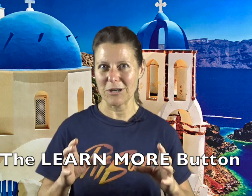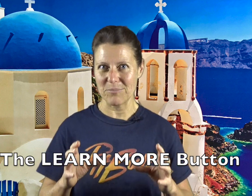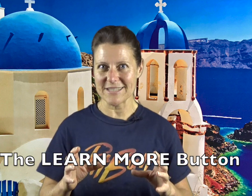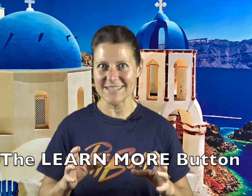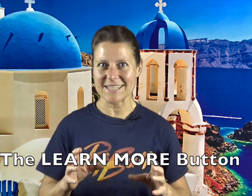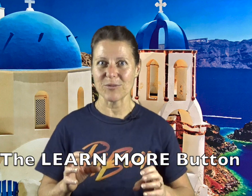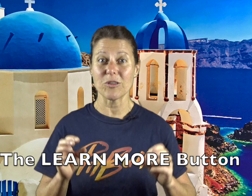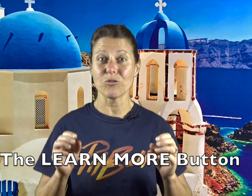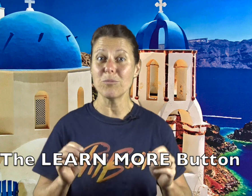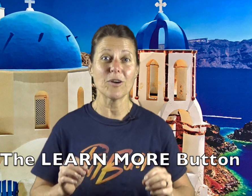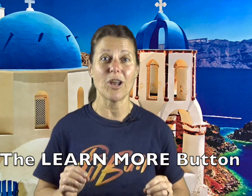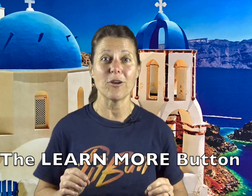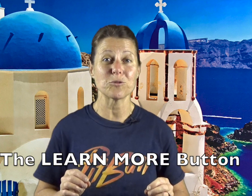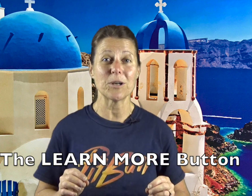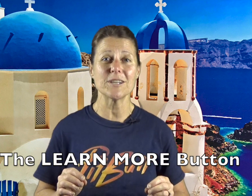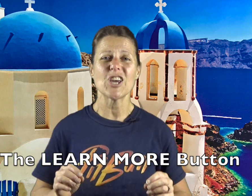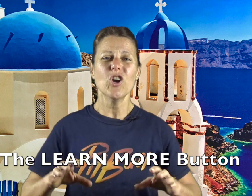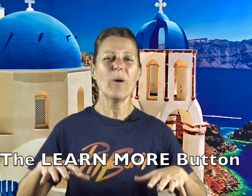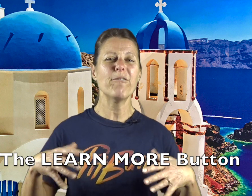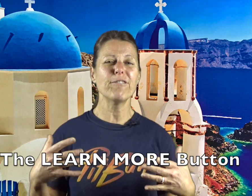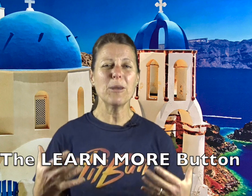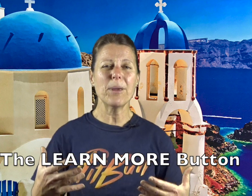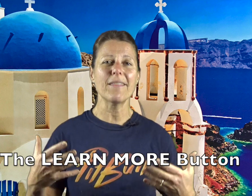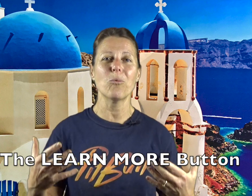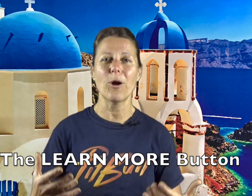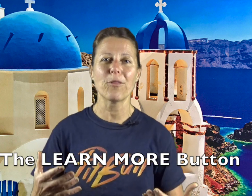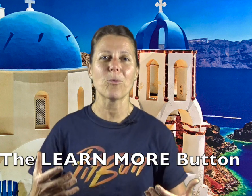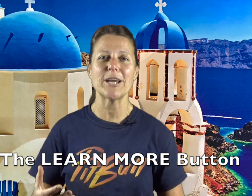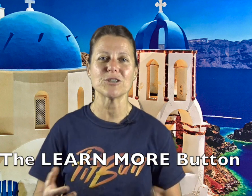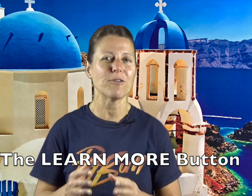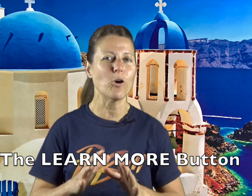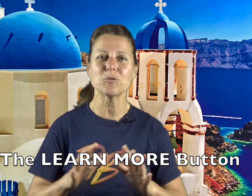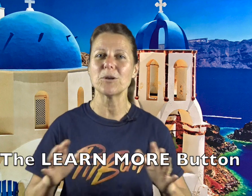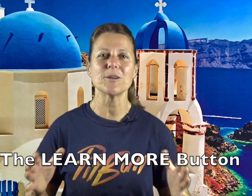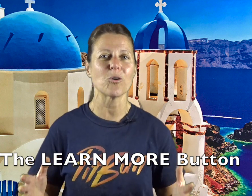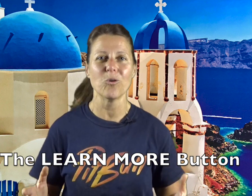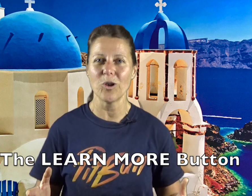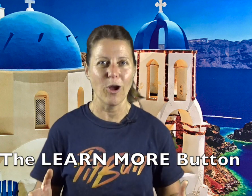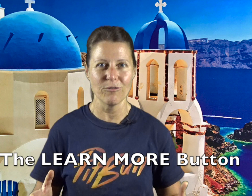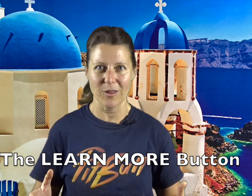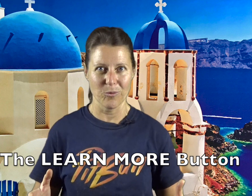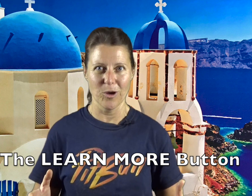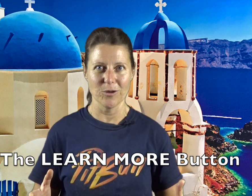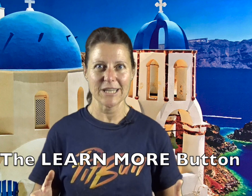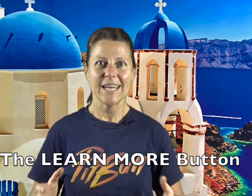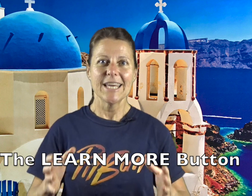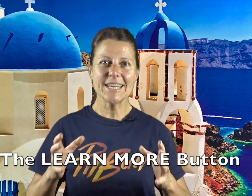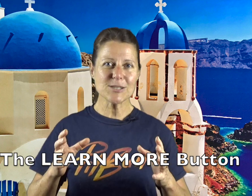business system with a group of online entrepreneurs who are flipping the wealth equation for entrepreneurs all over the world this